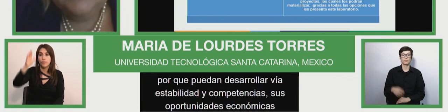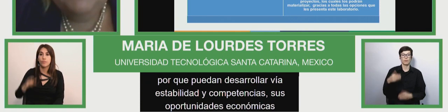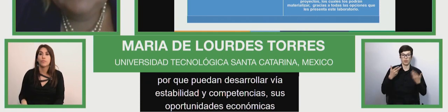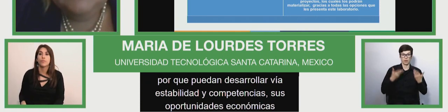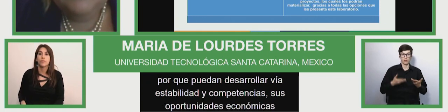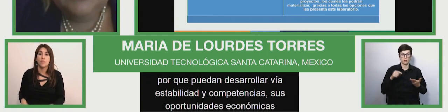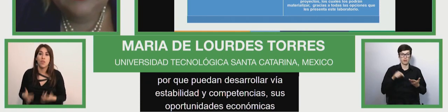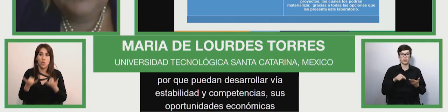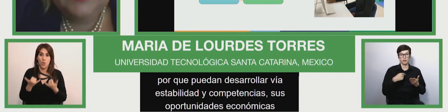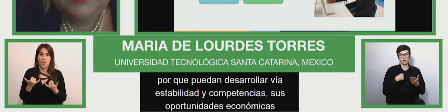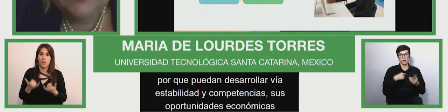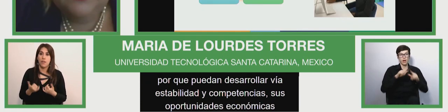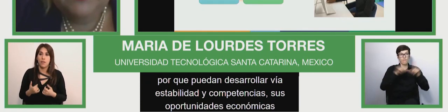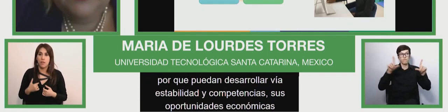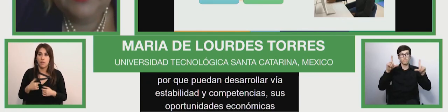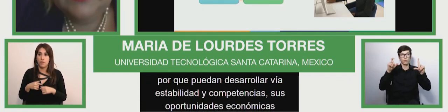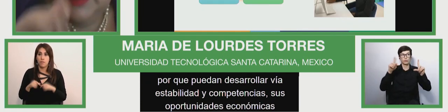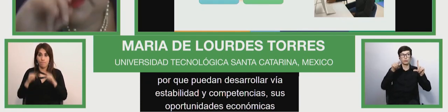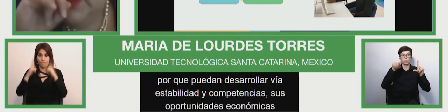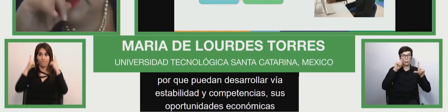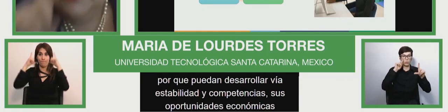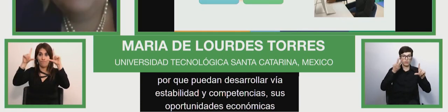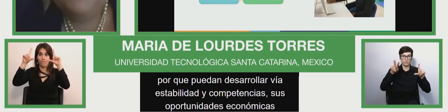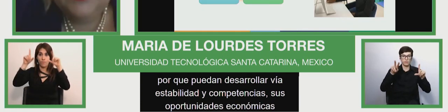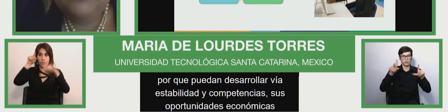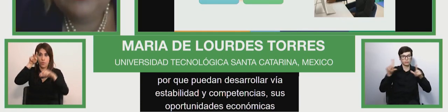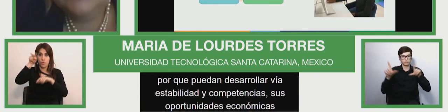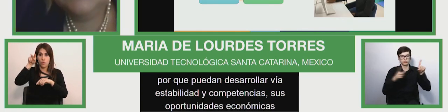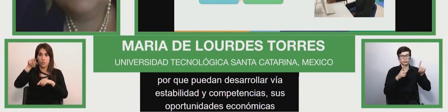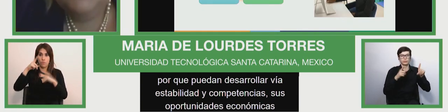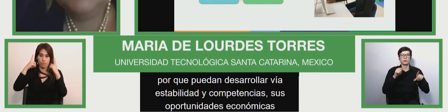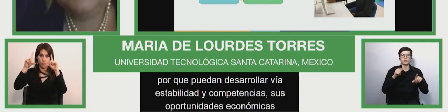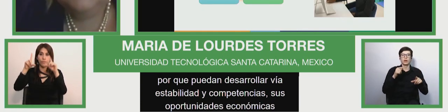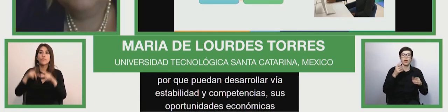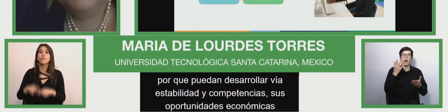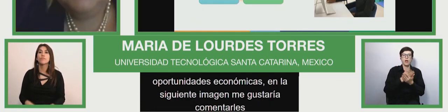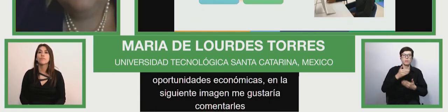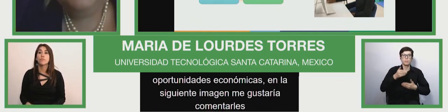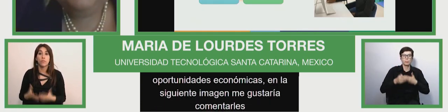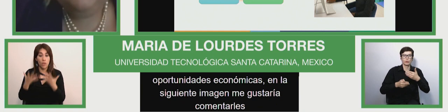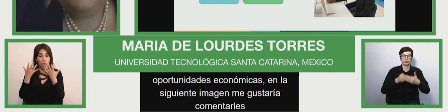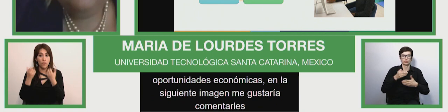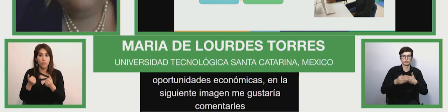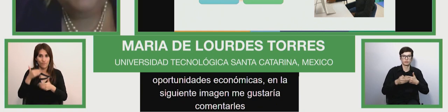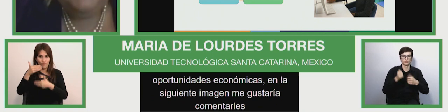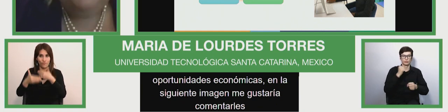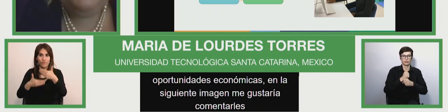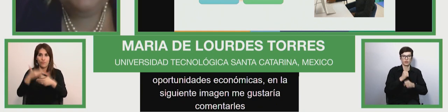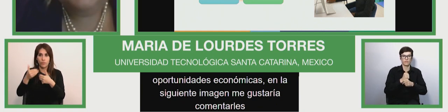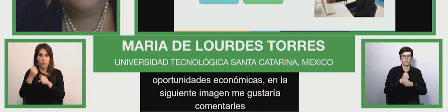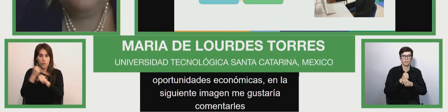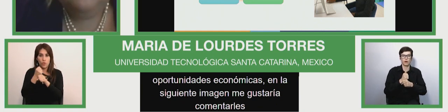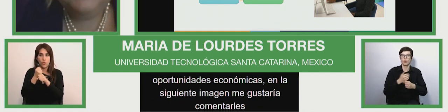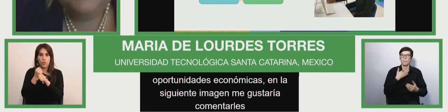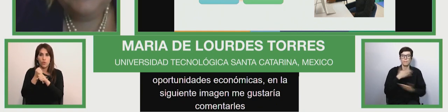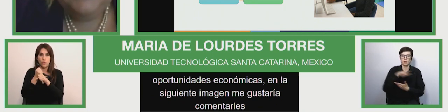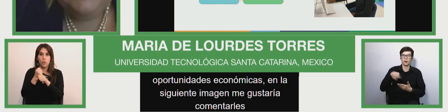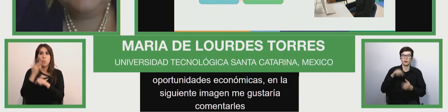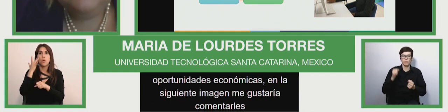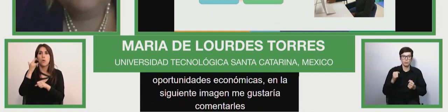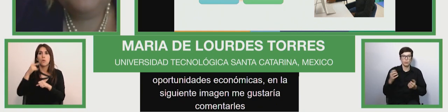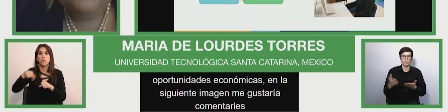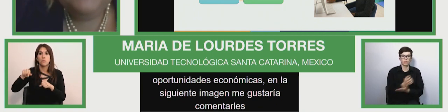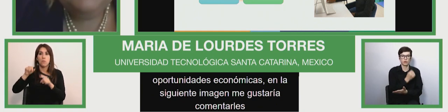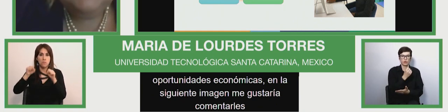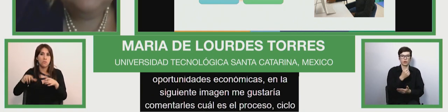and the skills and competencies which and provide improve their economic opportunities and here in the